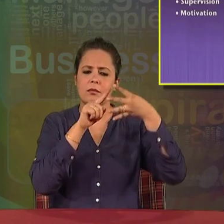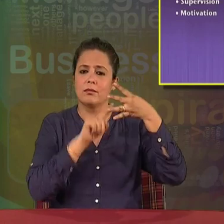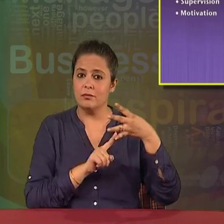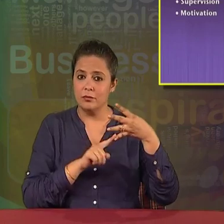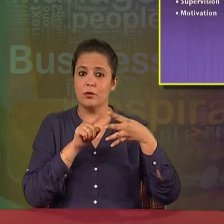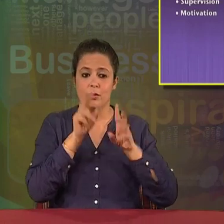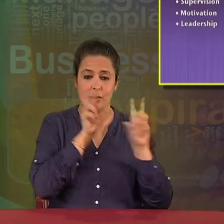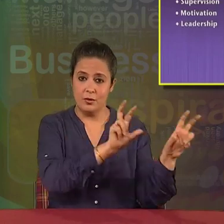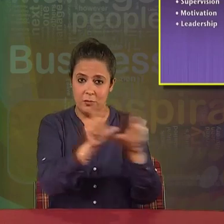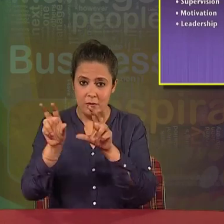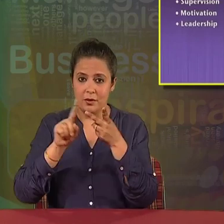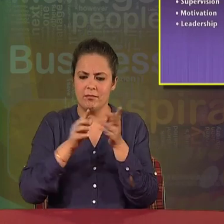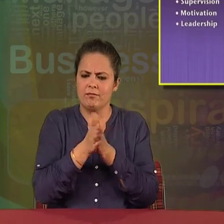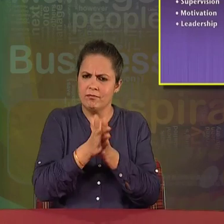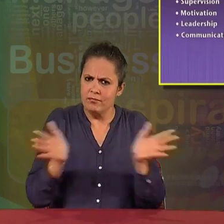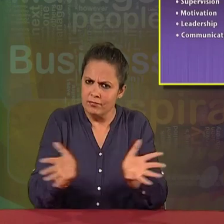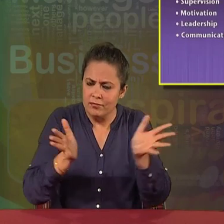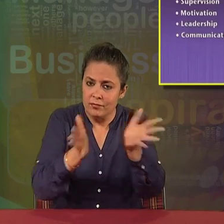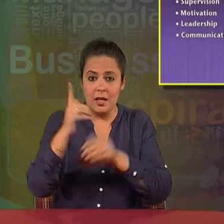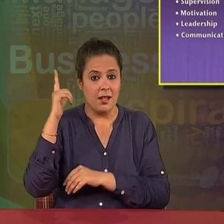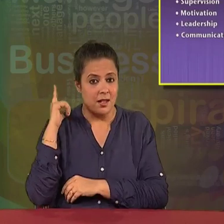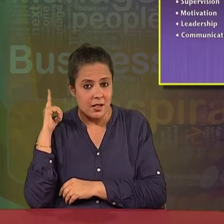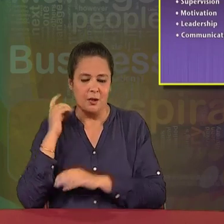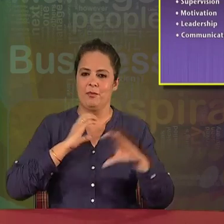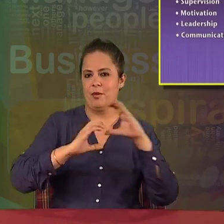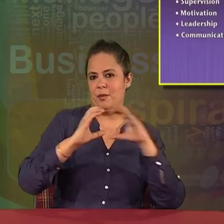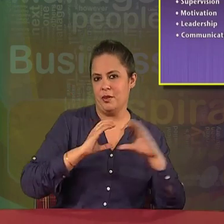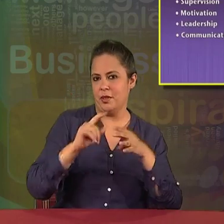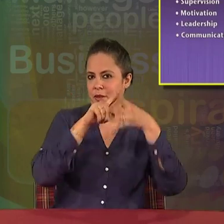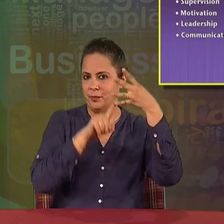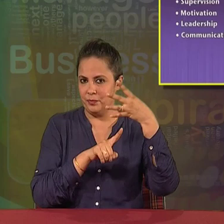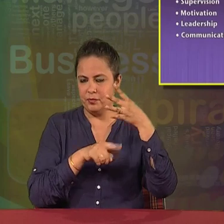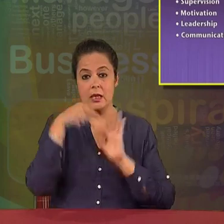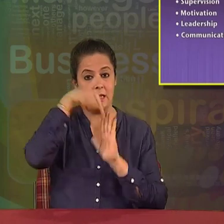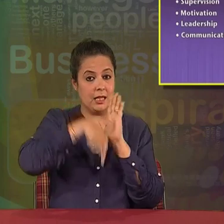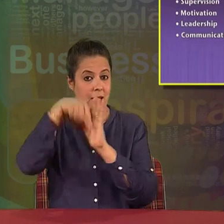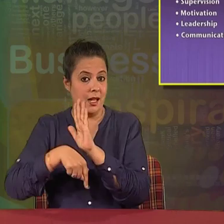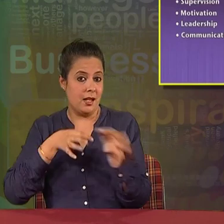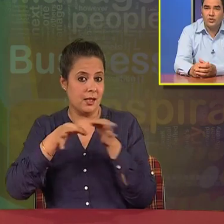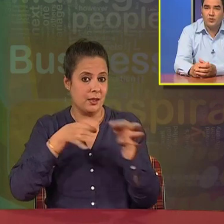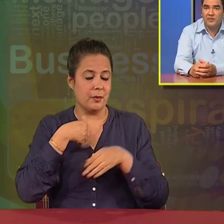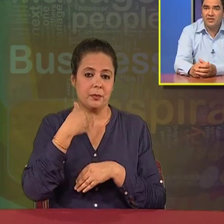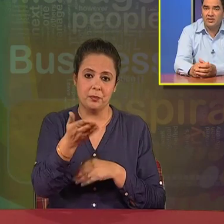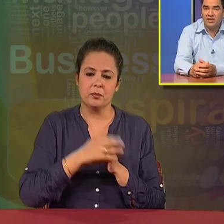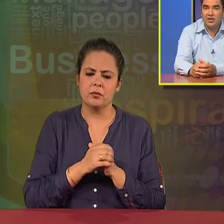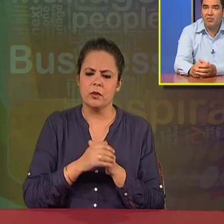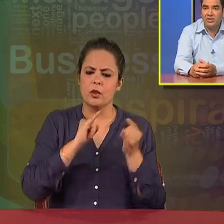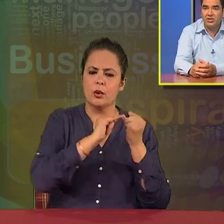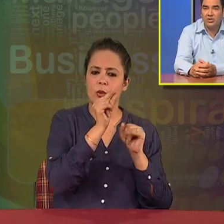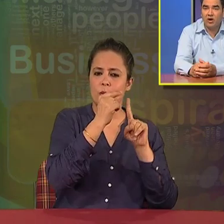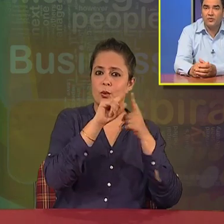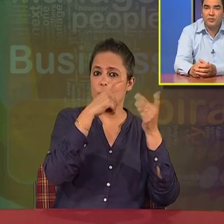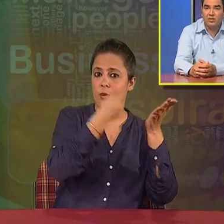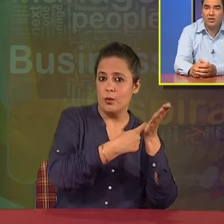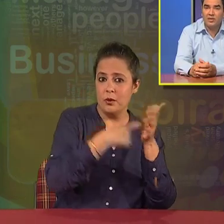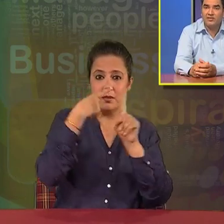motivation, leadership, and communication. Now, let me discuss this in detail. Supervision is a combination